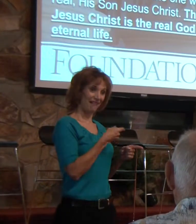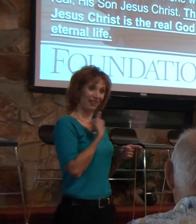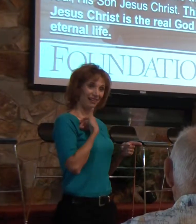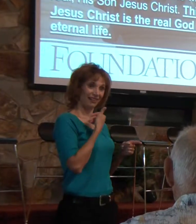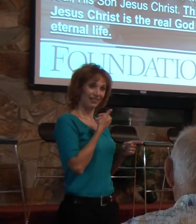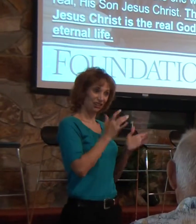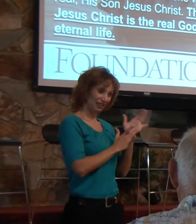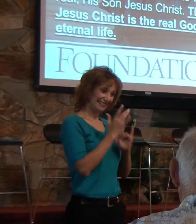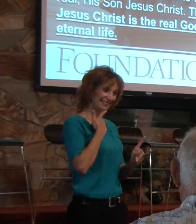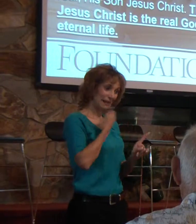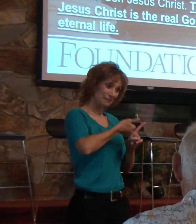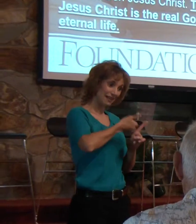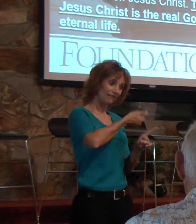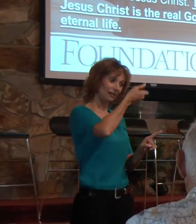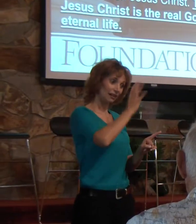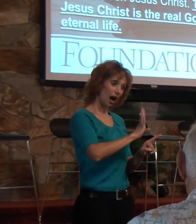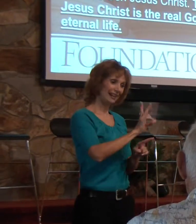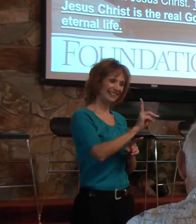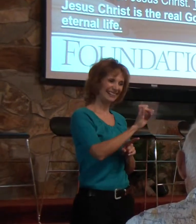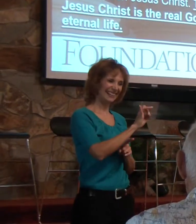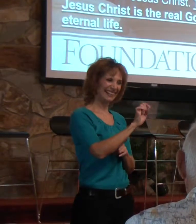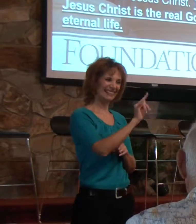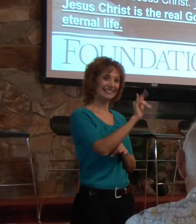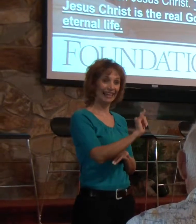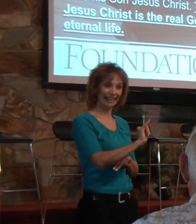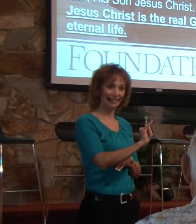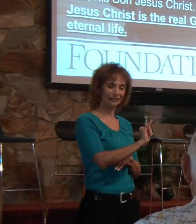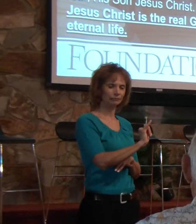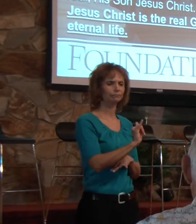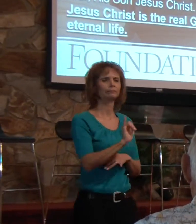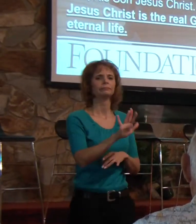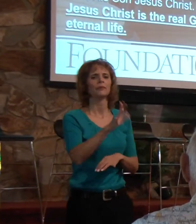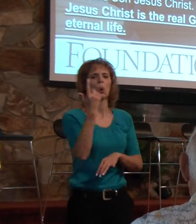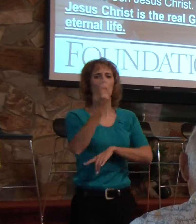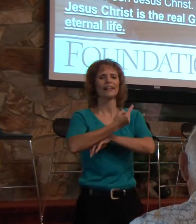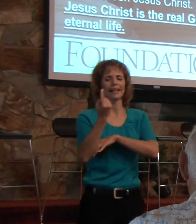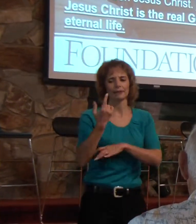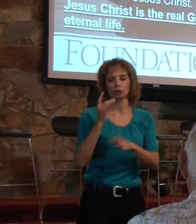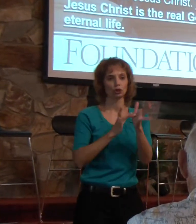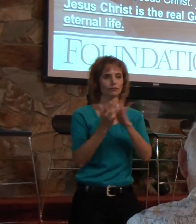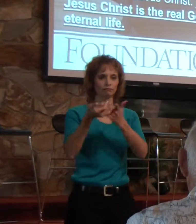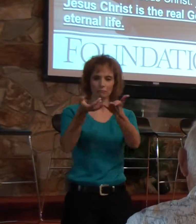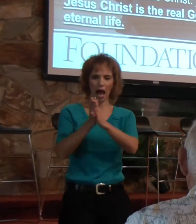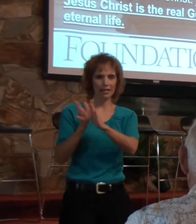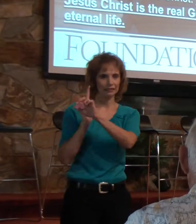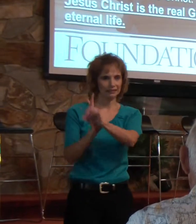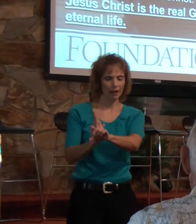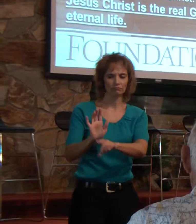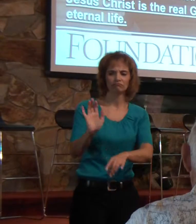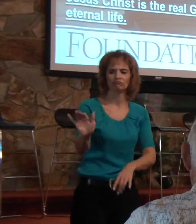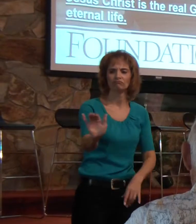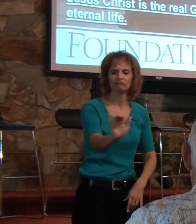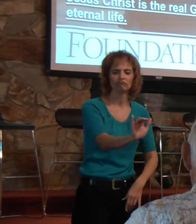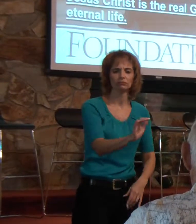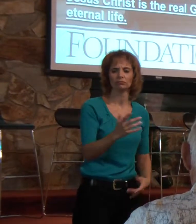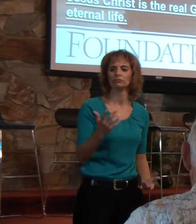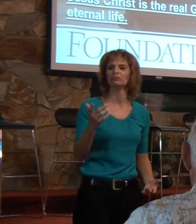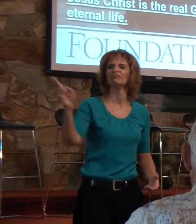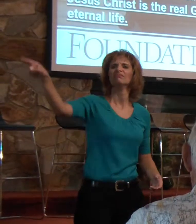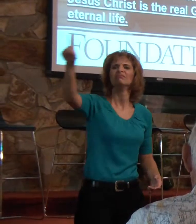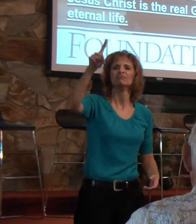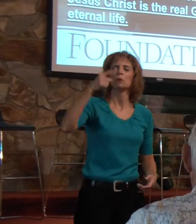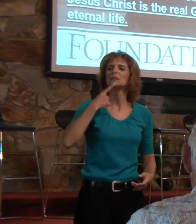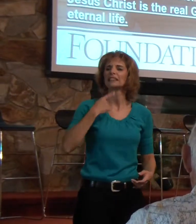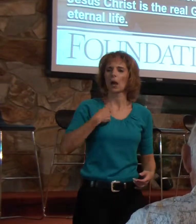deity. One day Jesus asked his disciples, he said, who do men